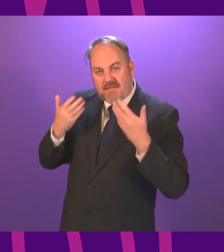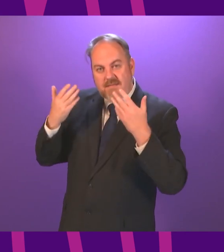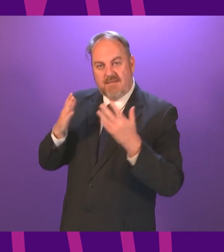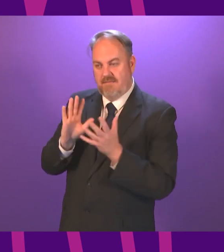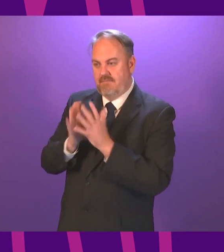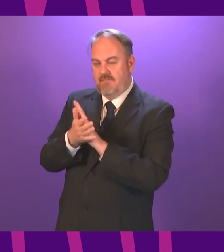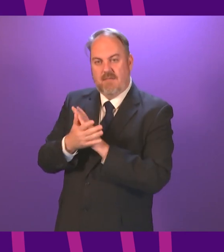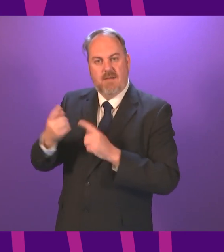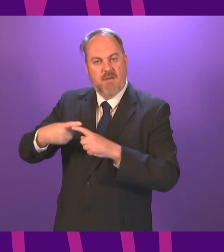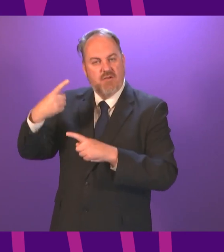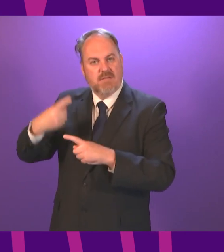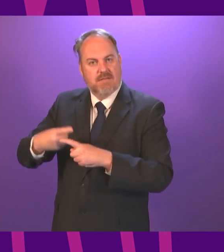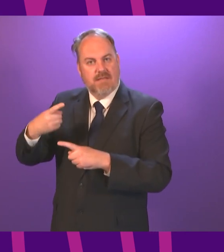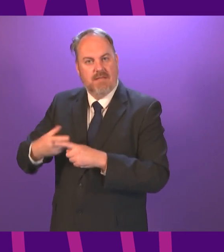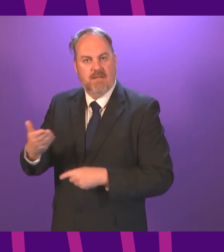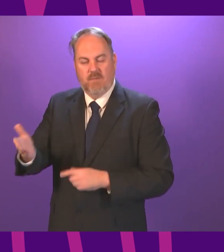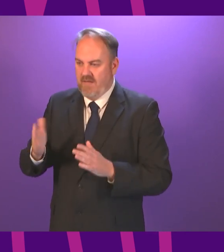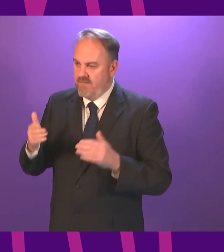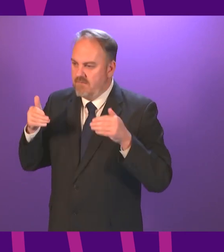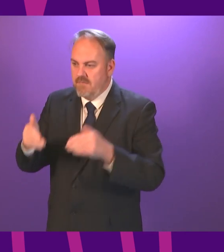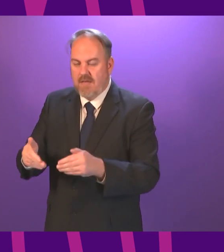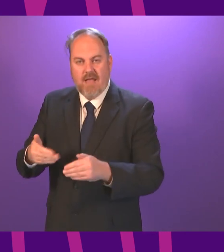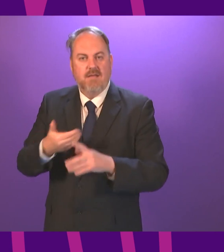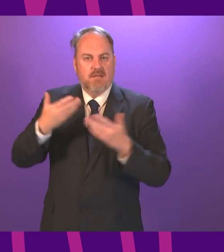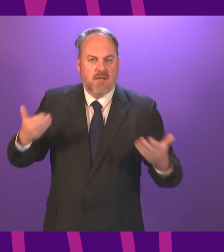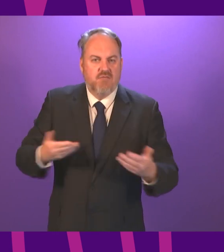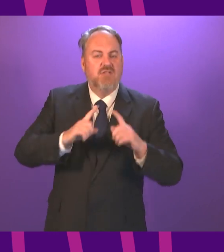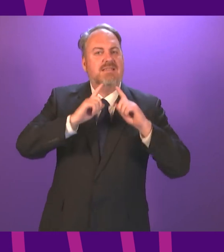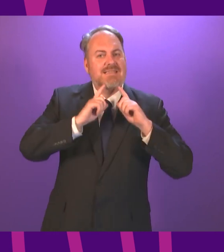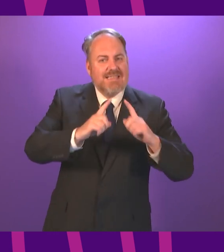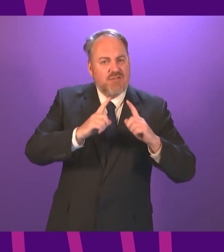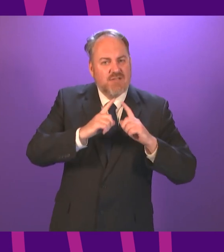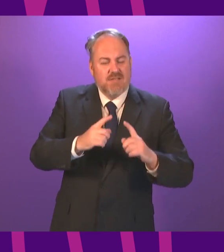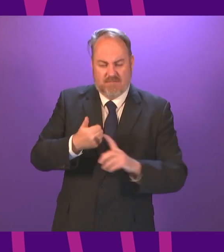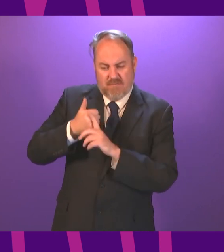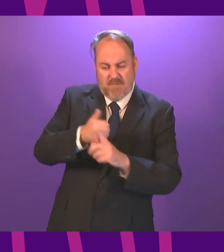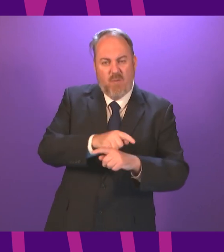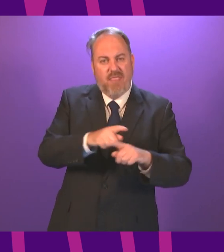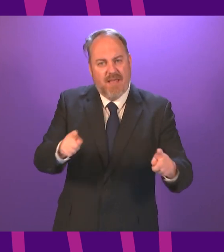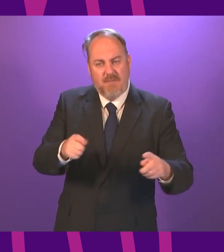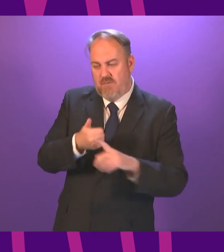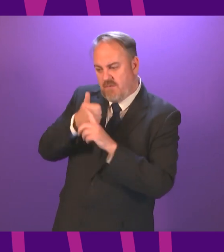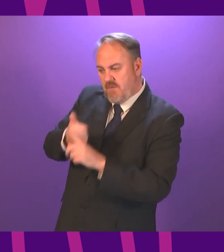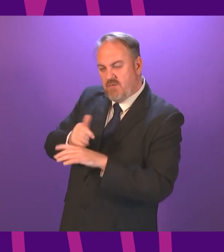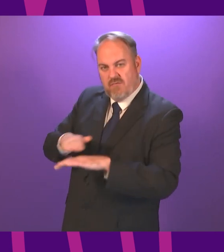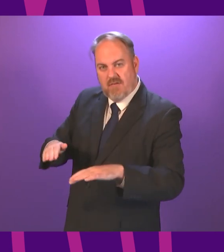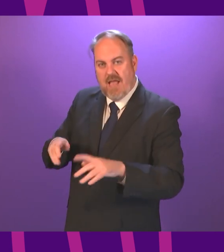investing in schools and teaching staff and of course continuing to do what we can with the powers available to us to eradicate child poverty none